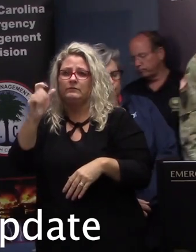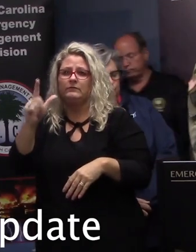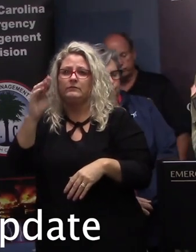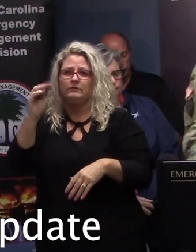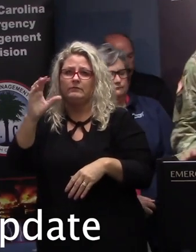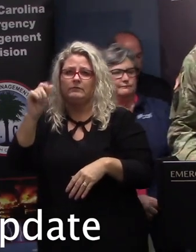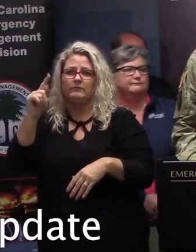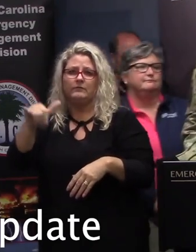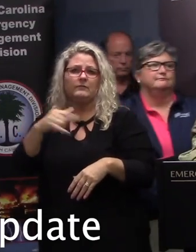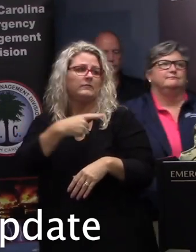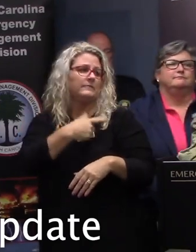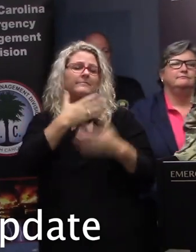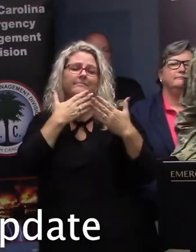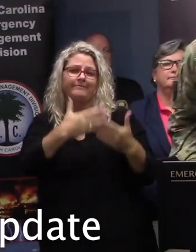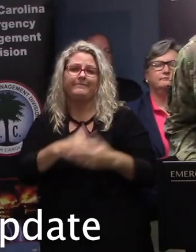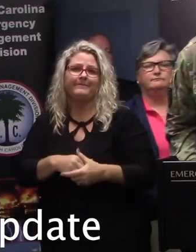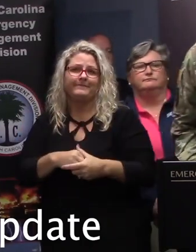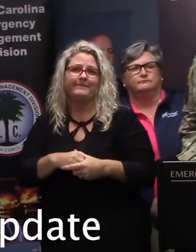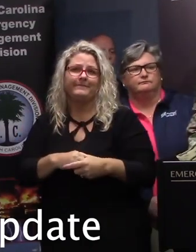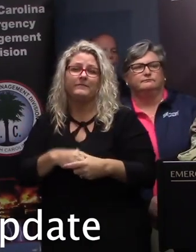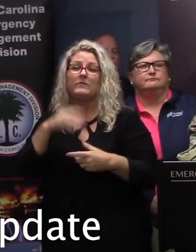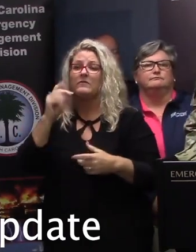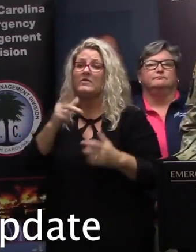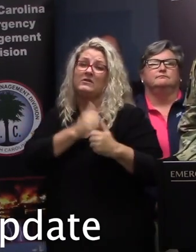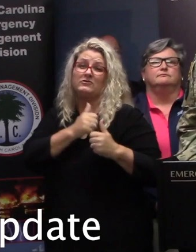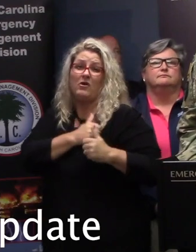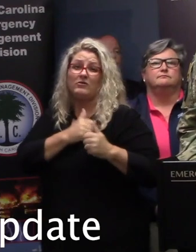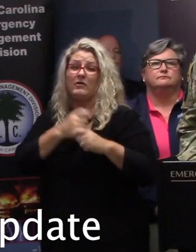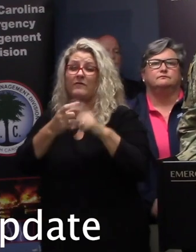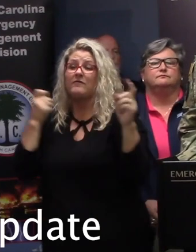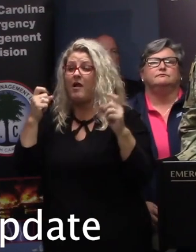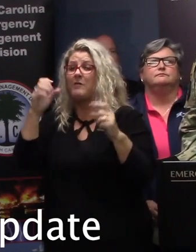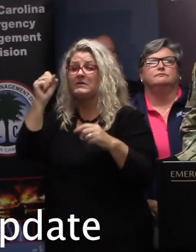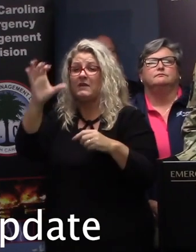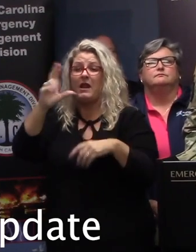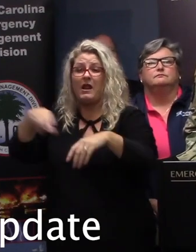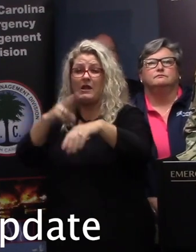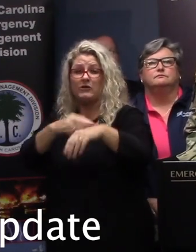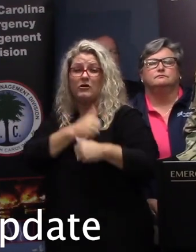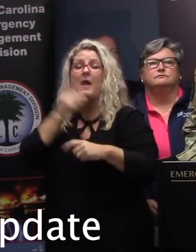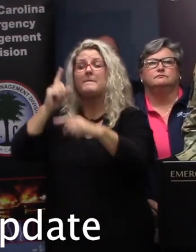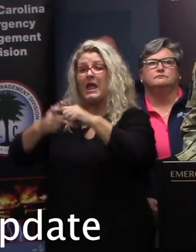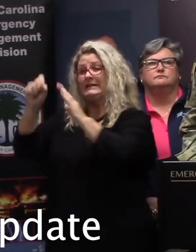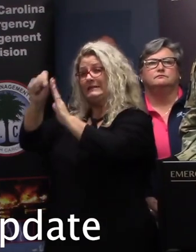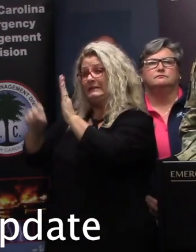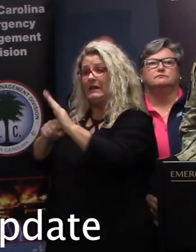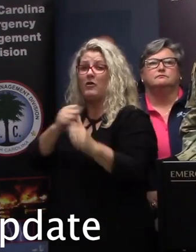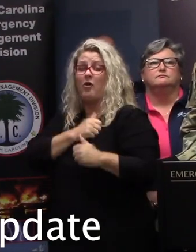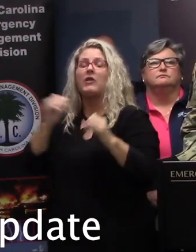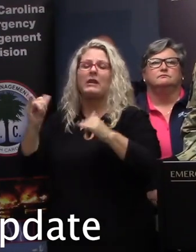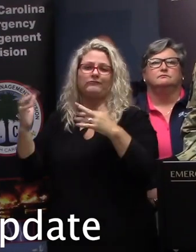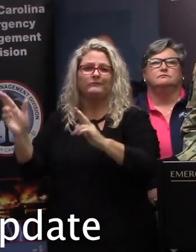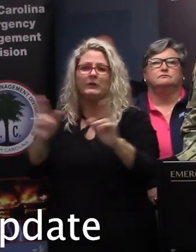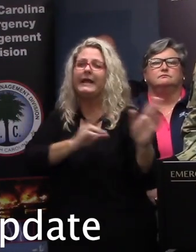Thank you, Governor. The soldiers and airmen of the South Carolina National Guard, in addition to our state guard, are in position